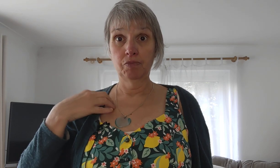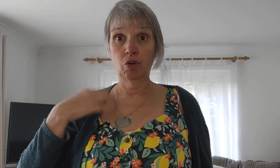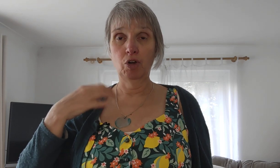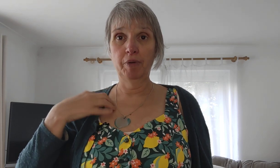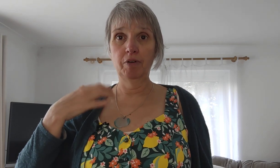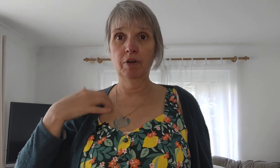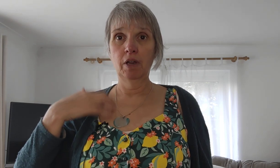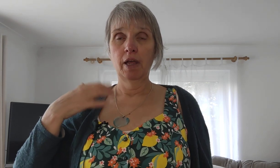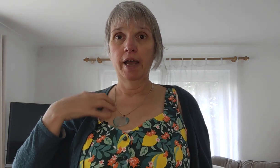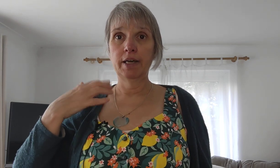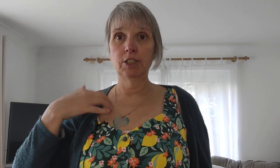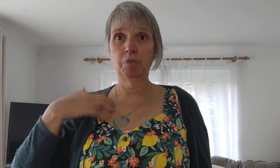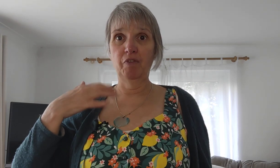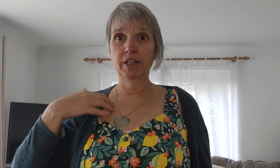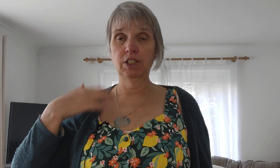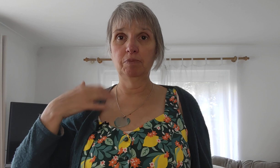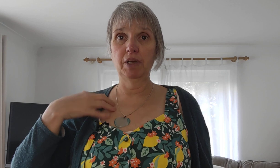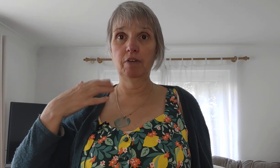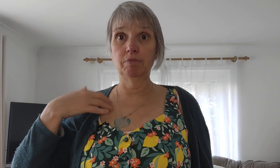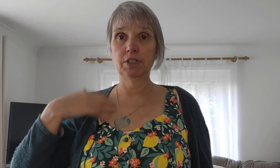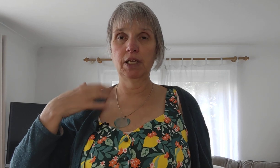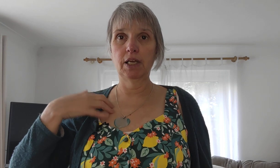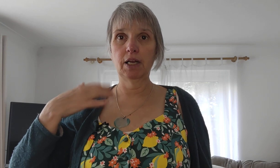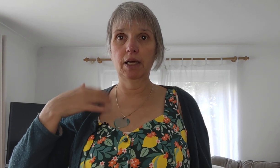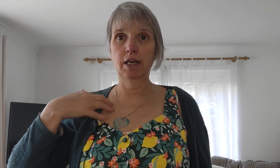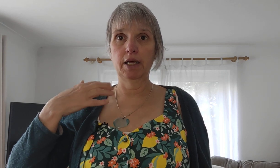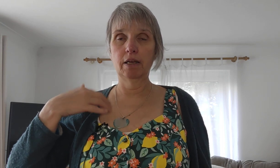collarbone and it's preventing me from seeing clearly